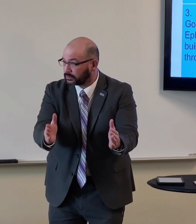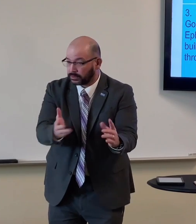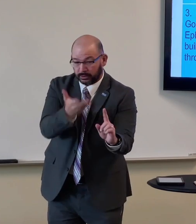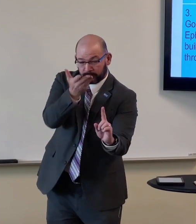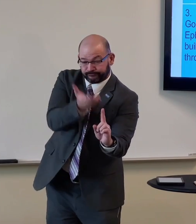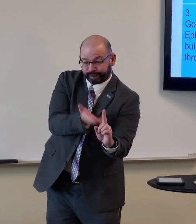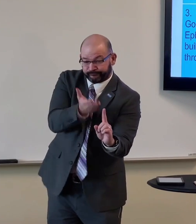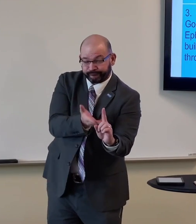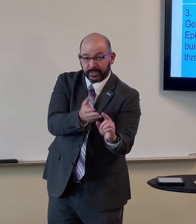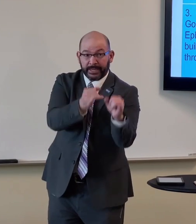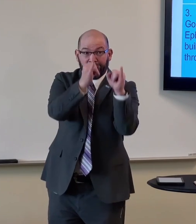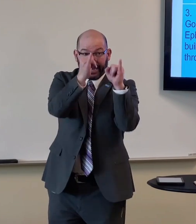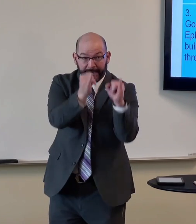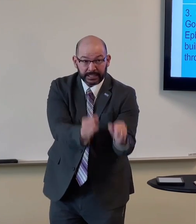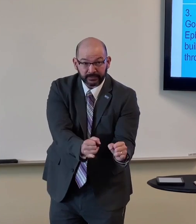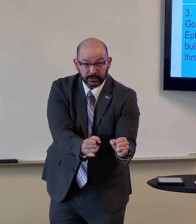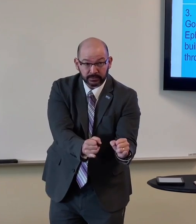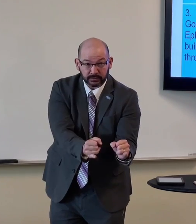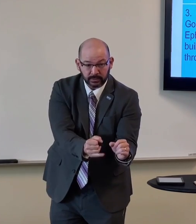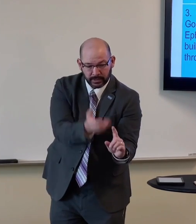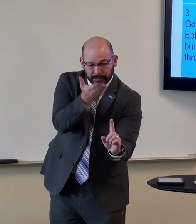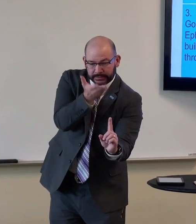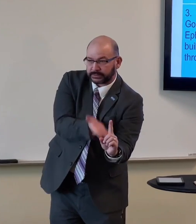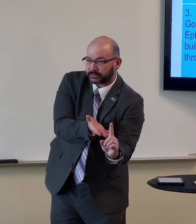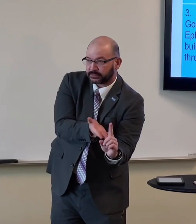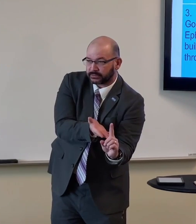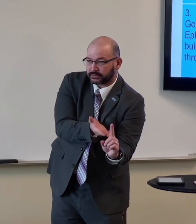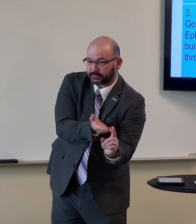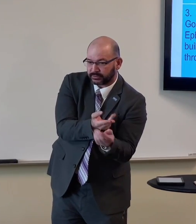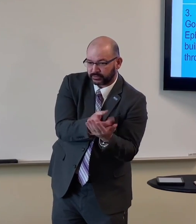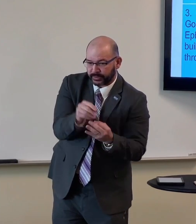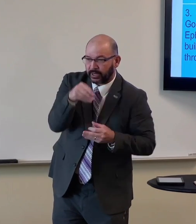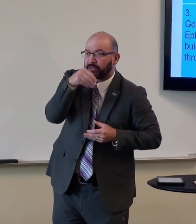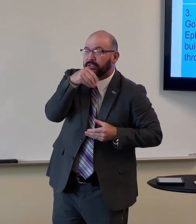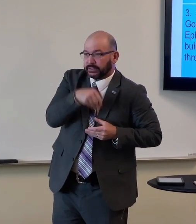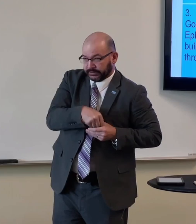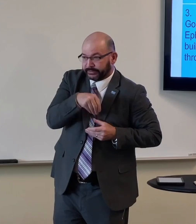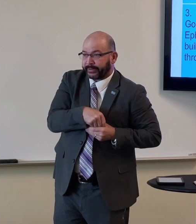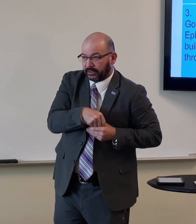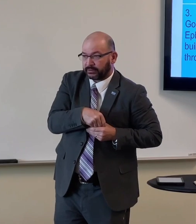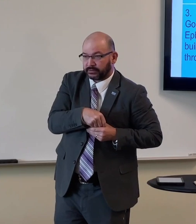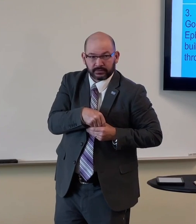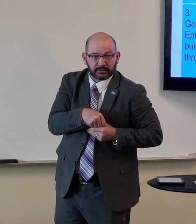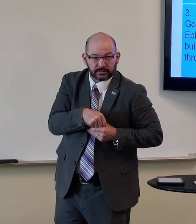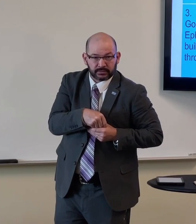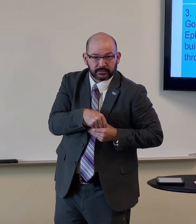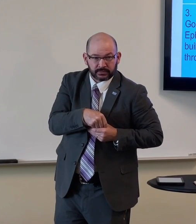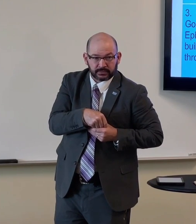in the Christian as an individual as Holy Spirit is inside of him